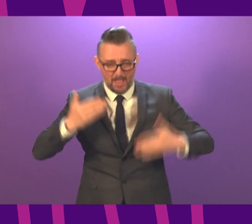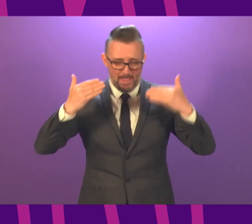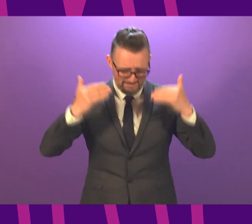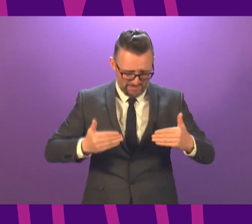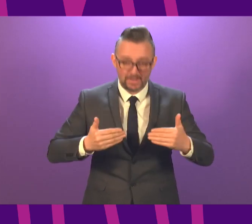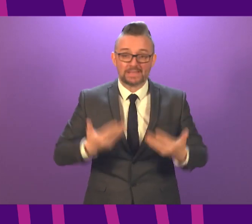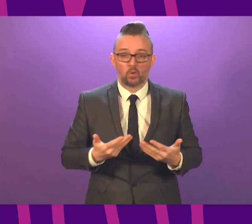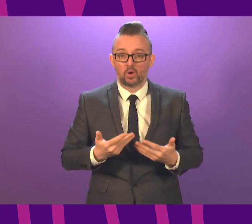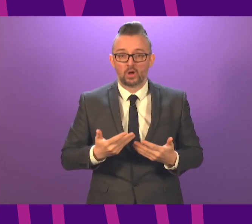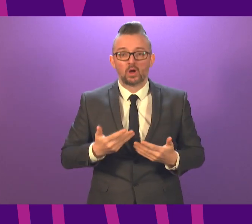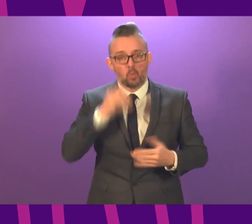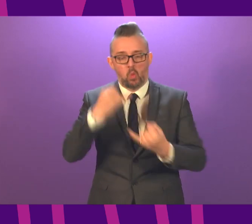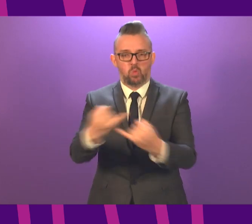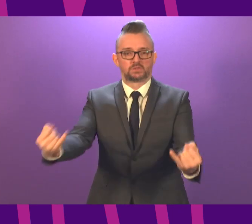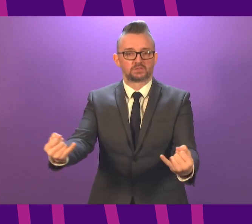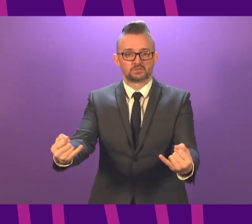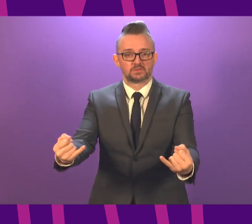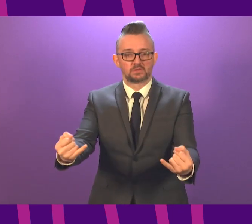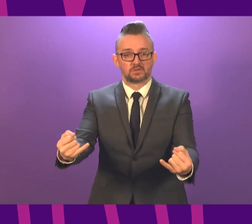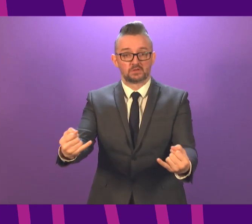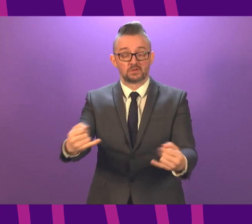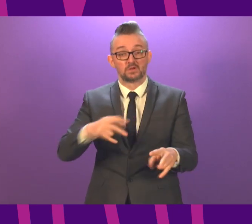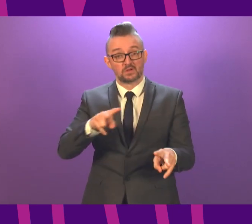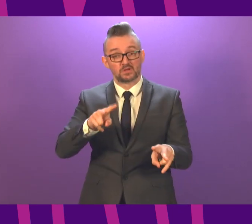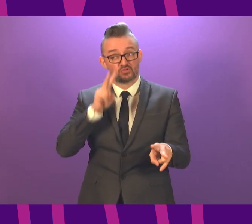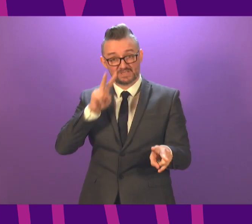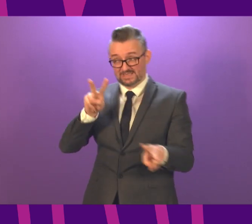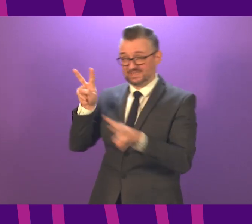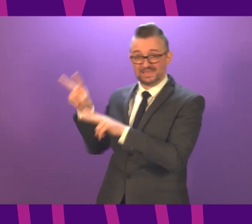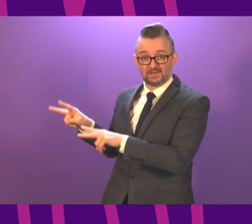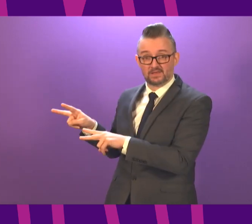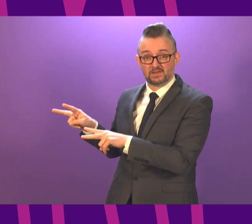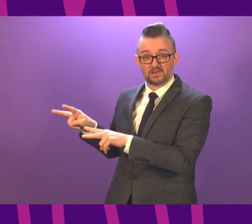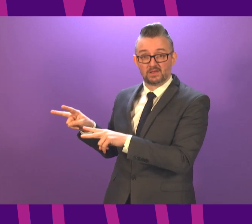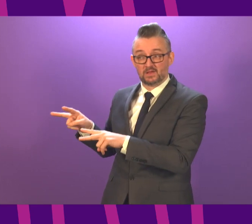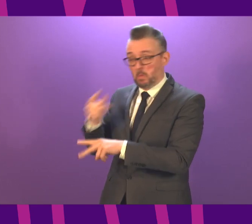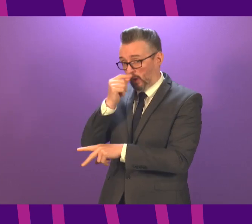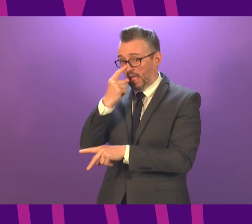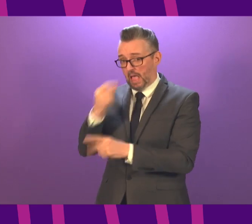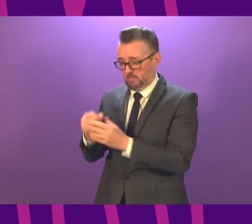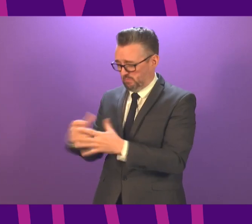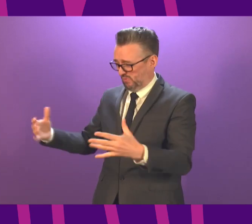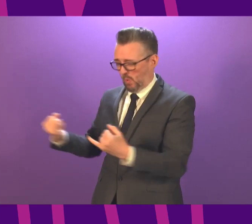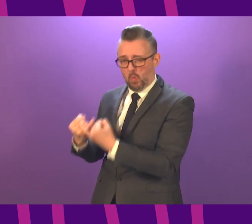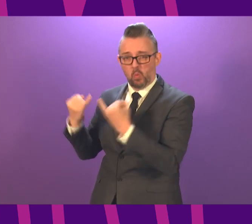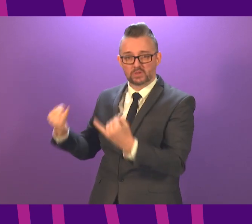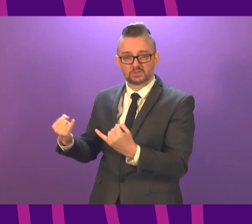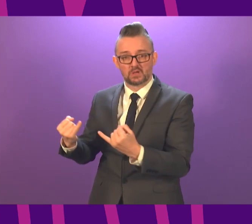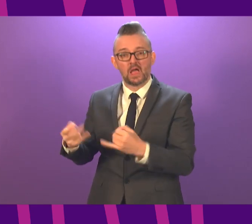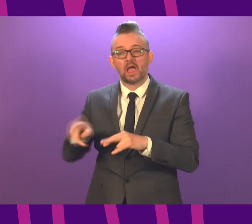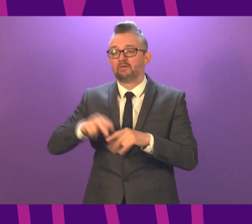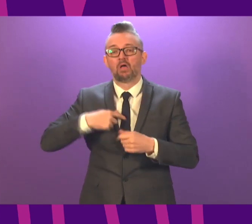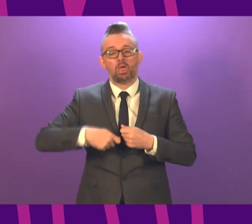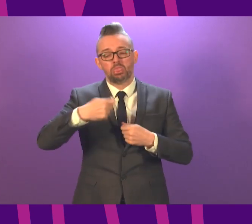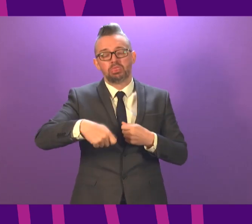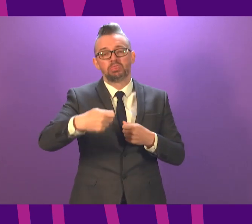control. And we do not have to look too far to see how much worse things will get if we prevaricate now and delay